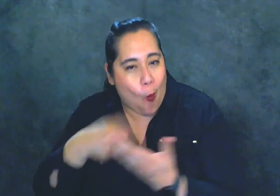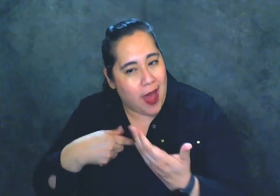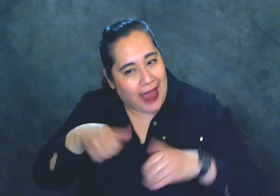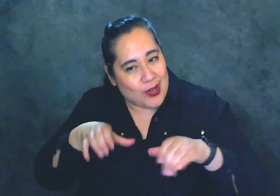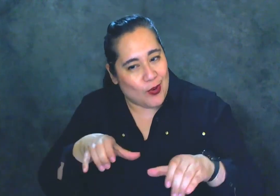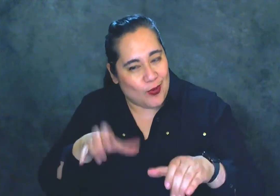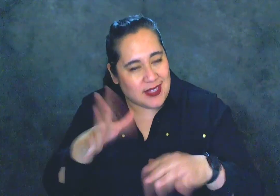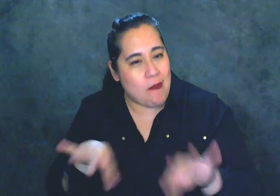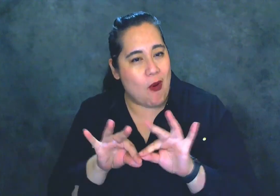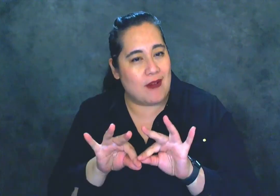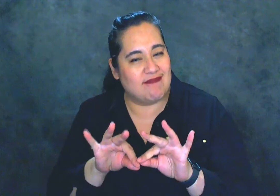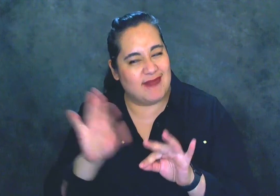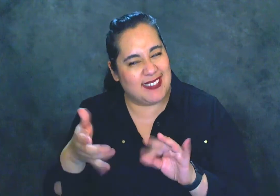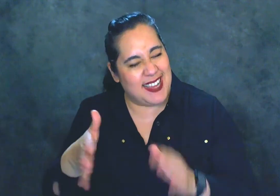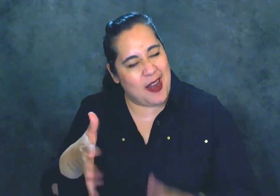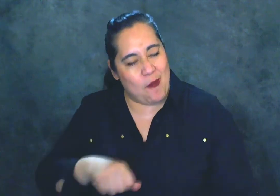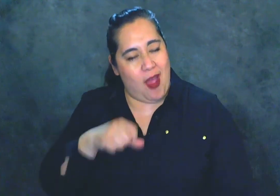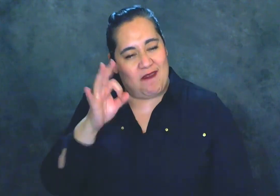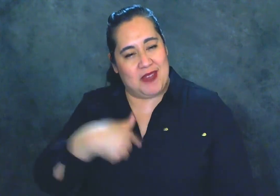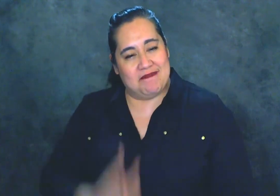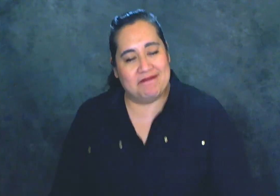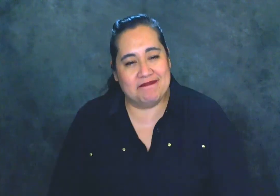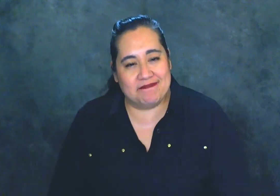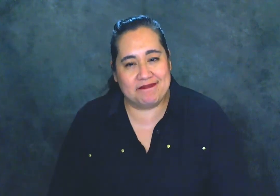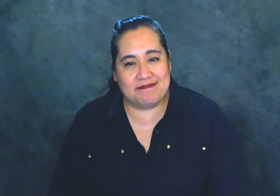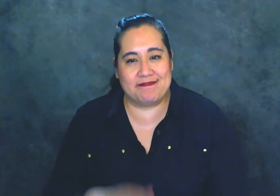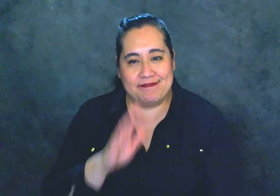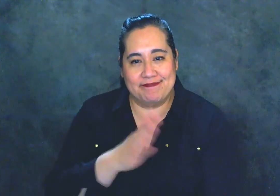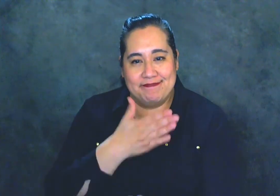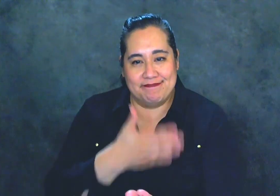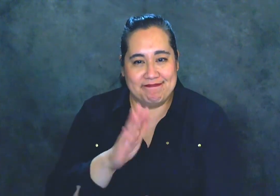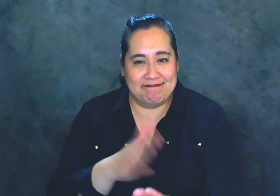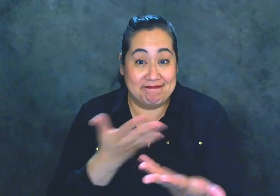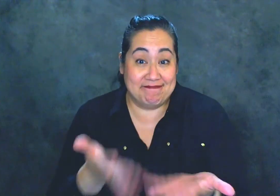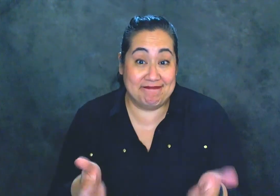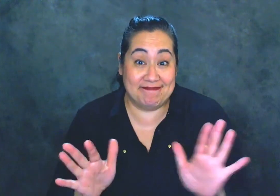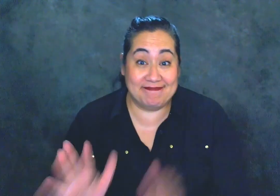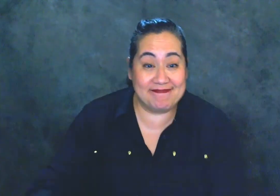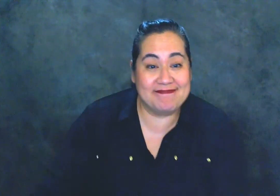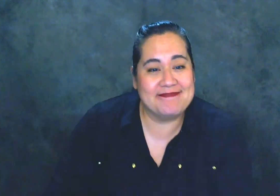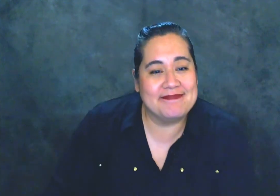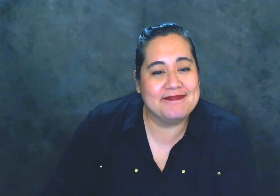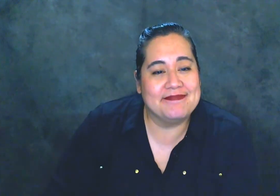is kind of proud of me. I wrote in with that what that again And finally, else Workah team. You